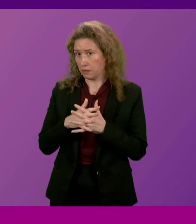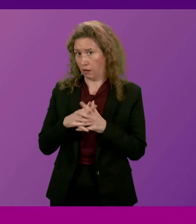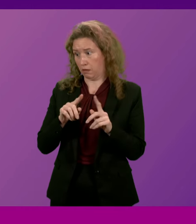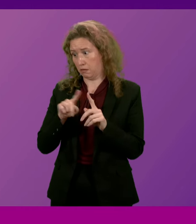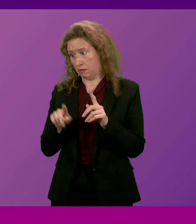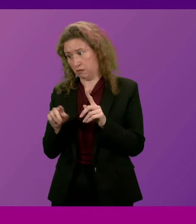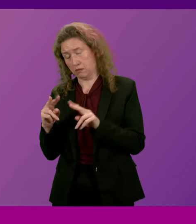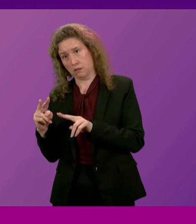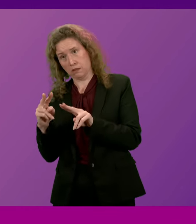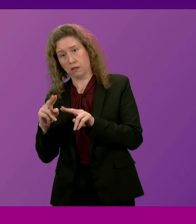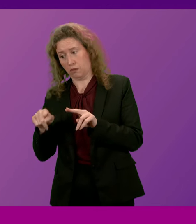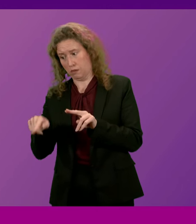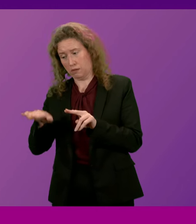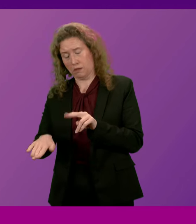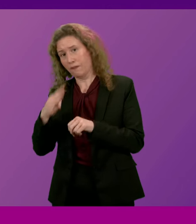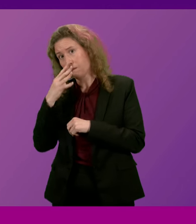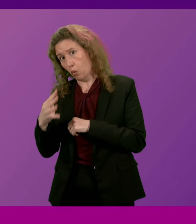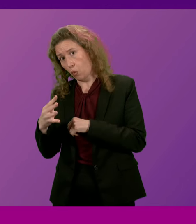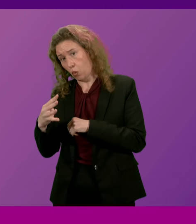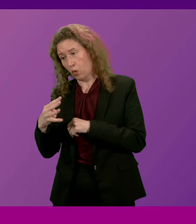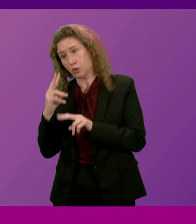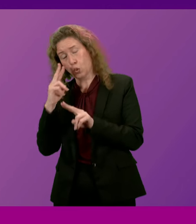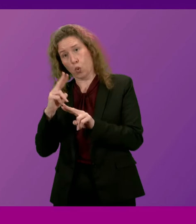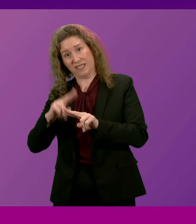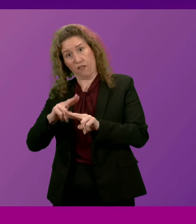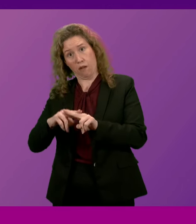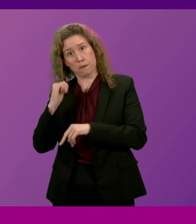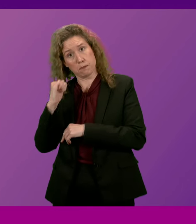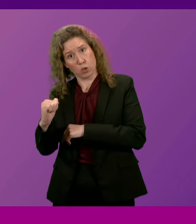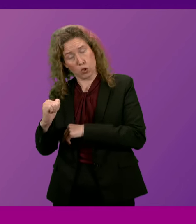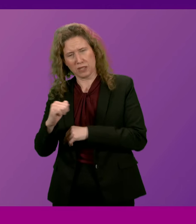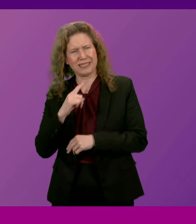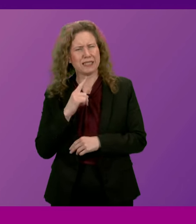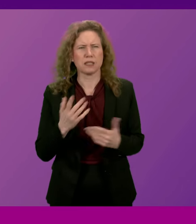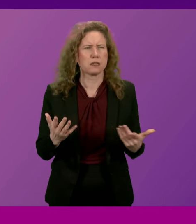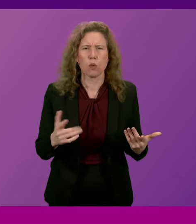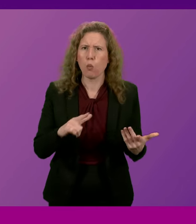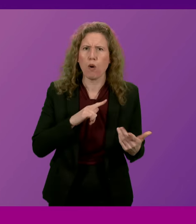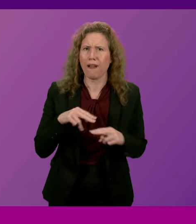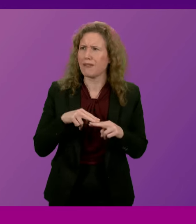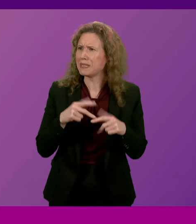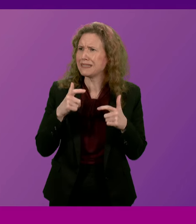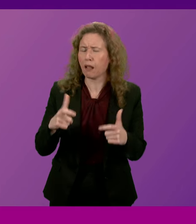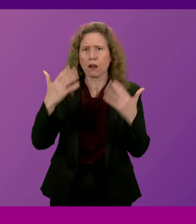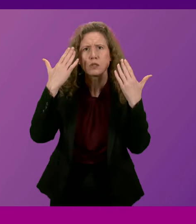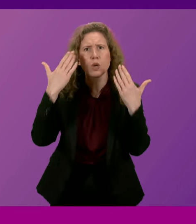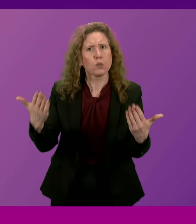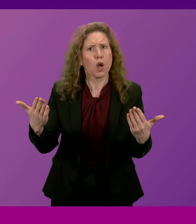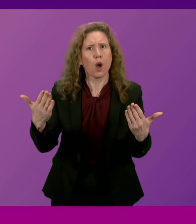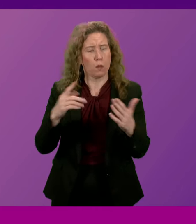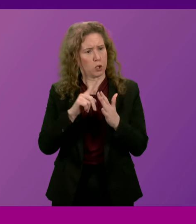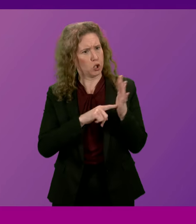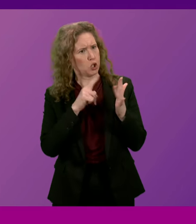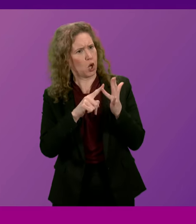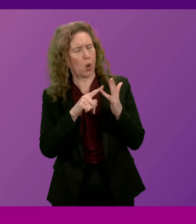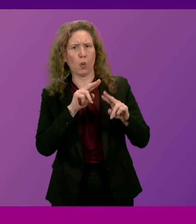was murdered. And this week he said this. We question why our family is still being kept in the dark while Joe Farrell is